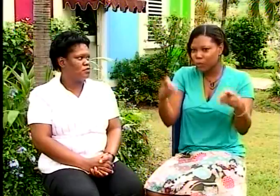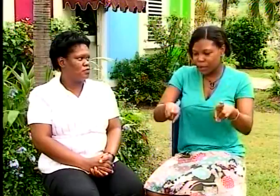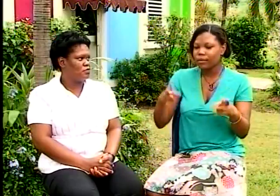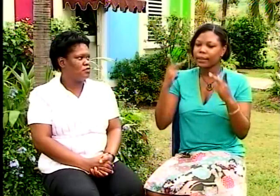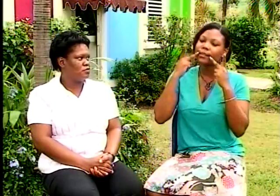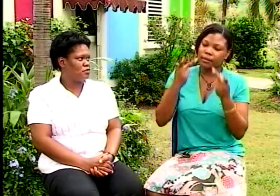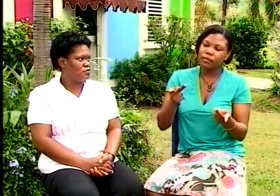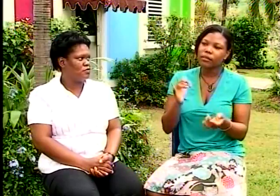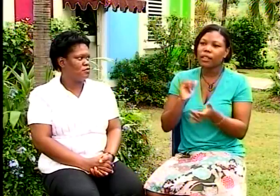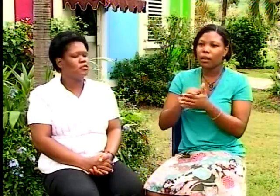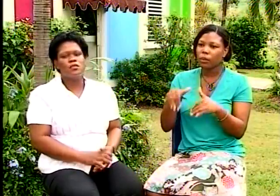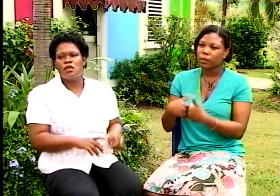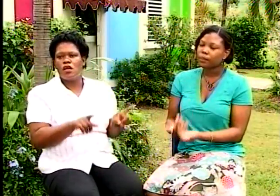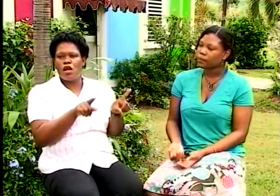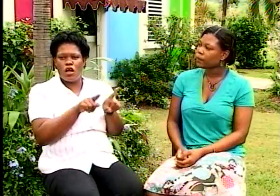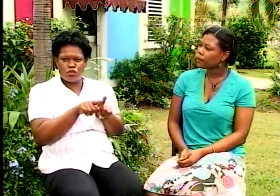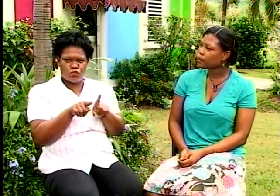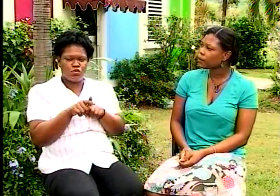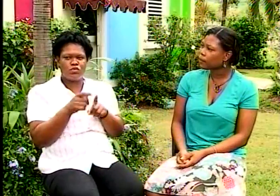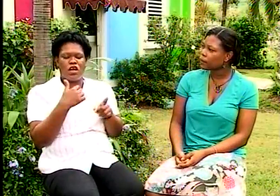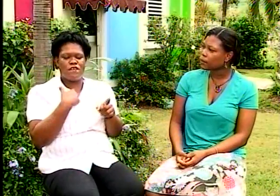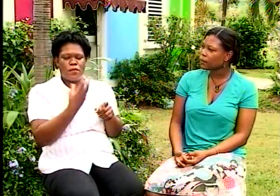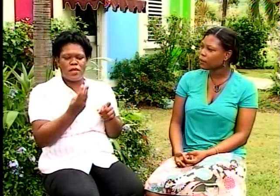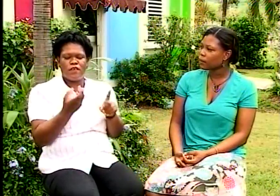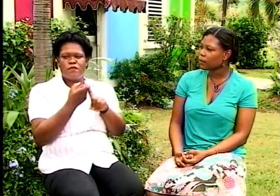that were familiar to them and they could understand.